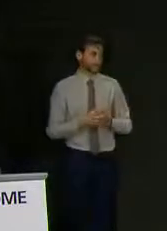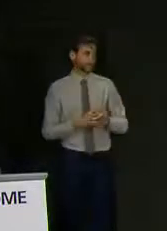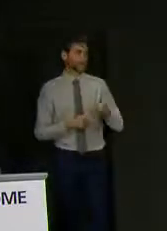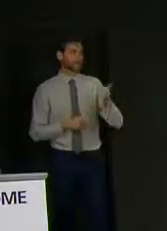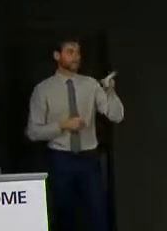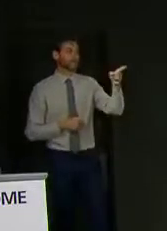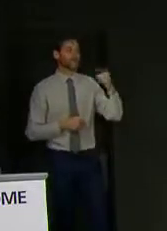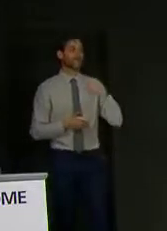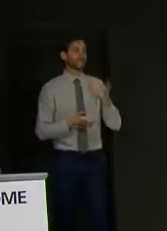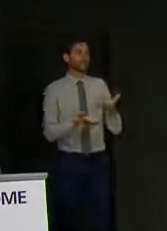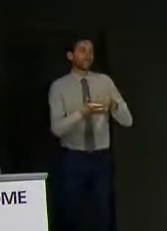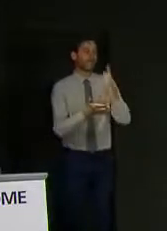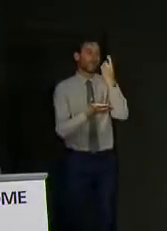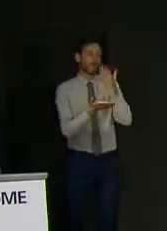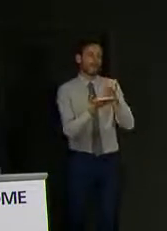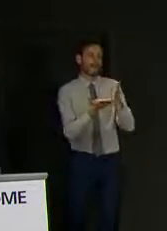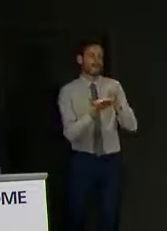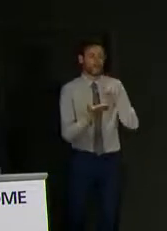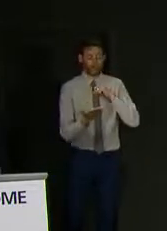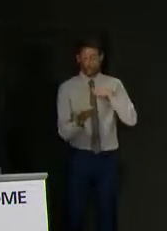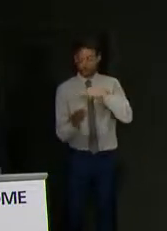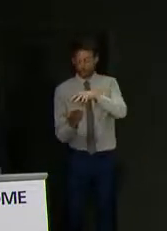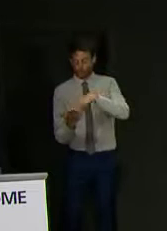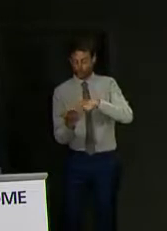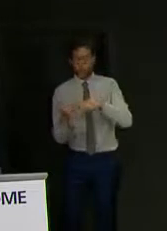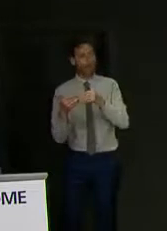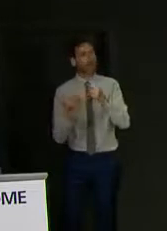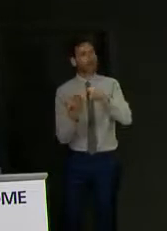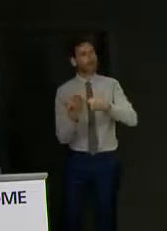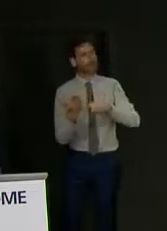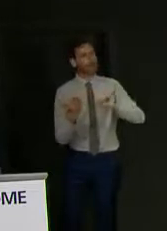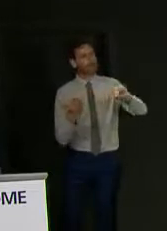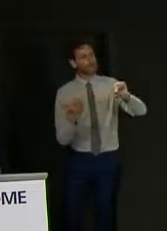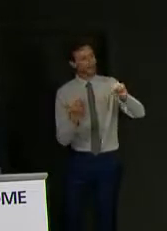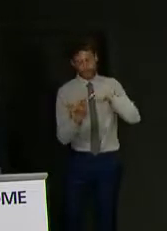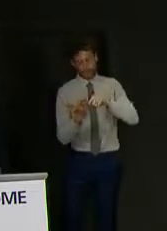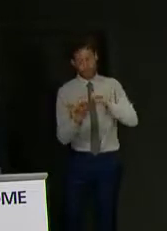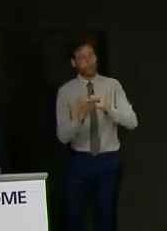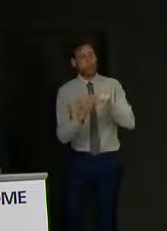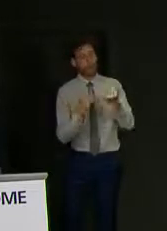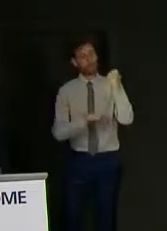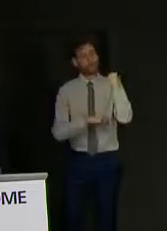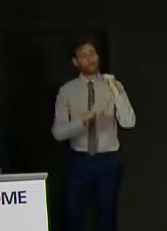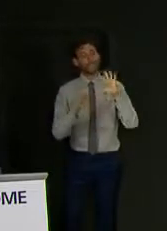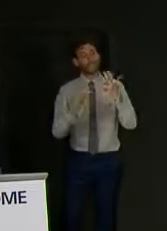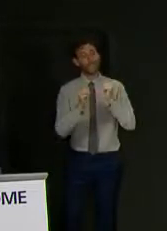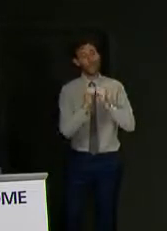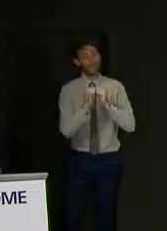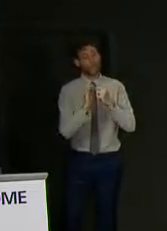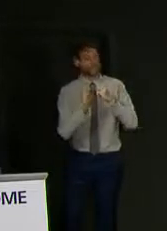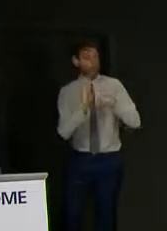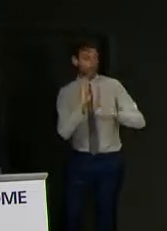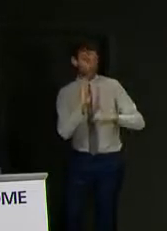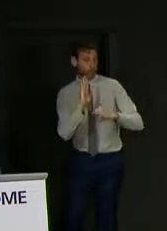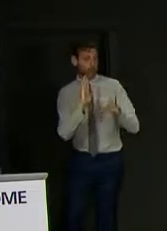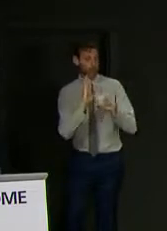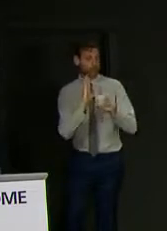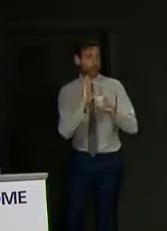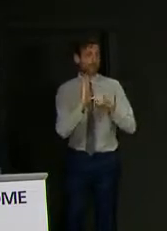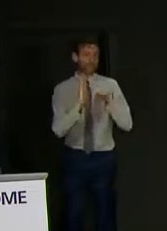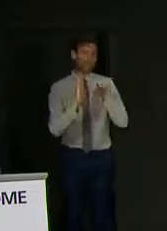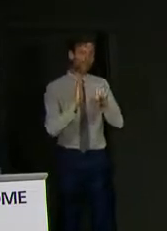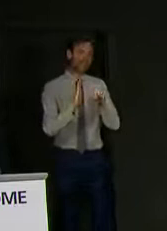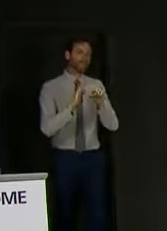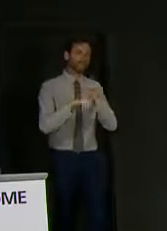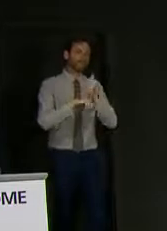clarification there? Because I've been looking through the guidance that there was published on the 10th of March, which is presumably what was applied after the Nike